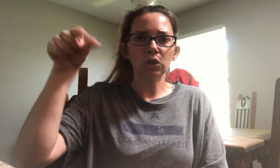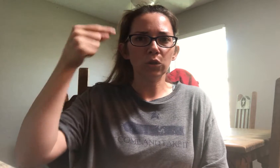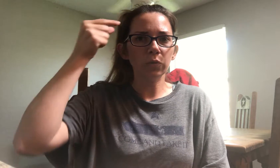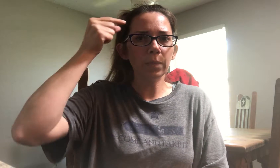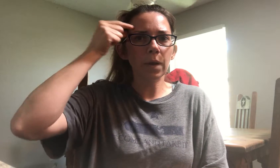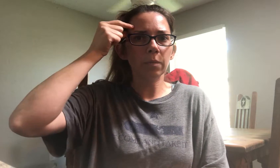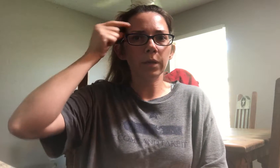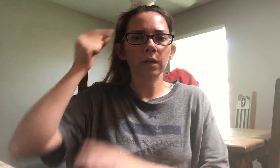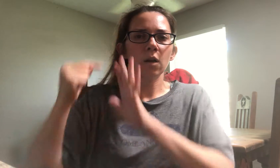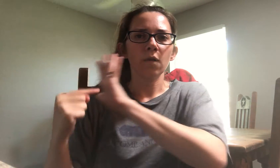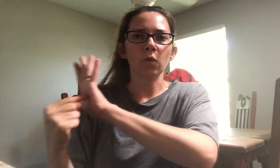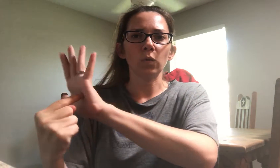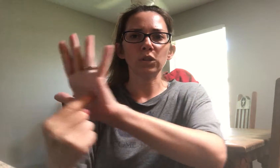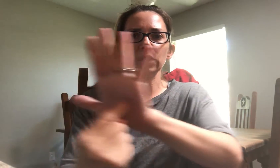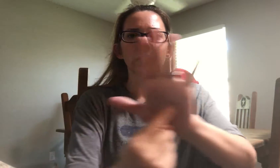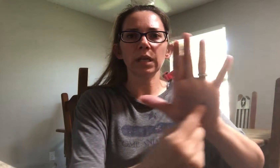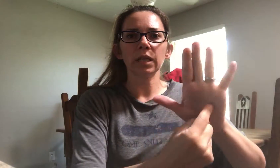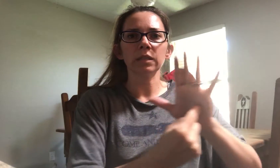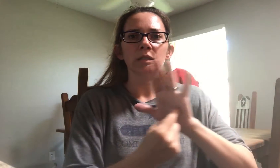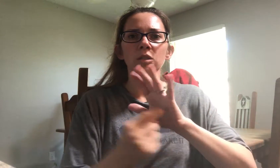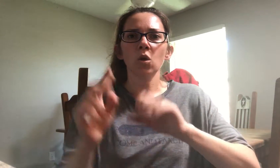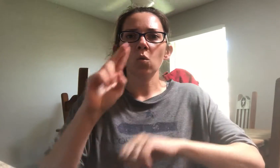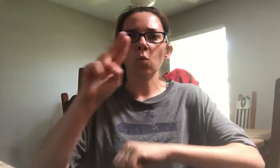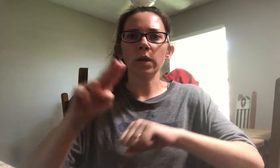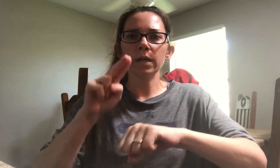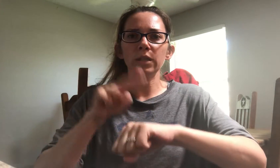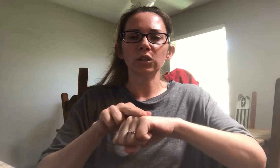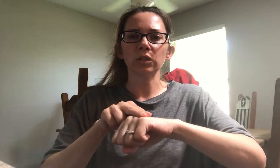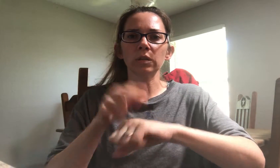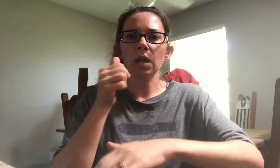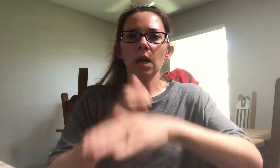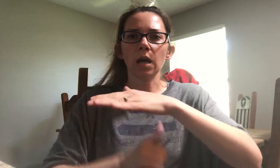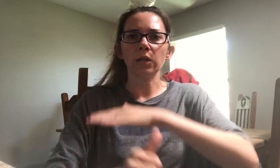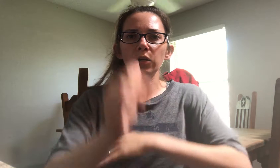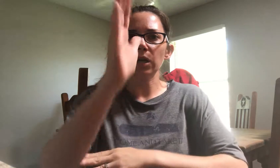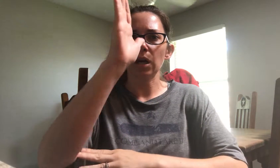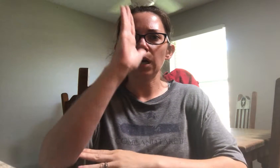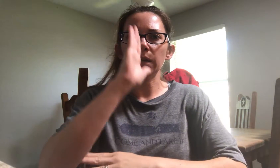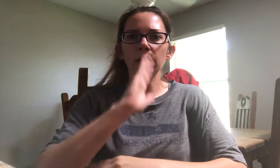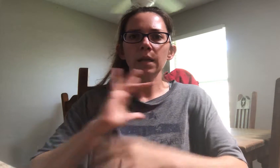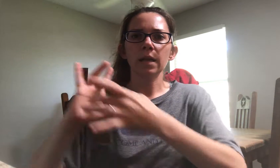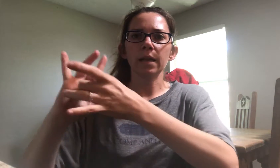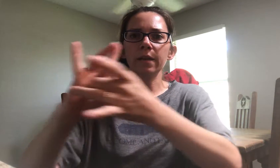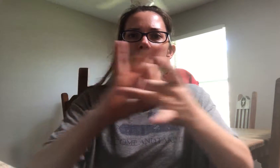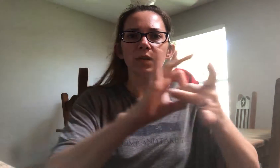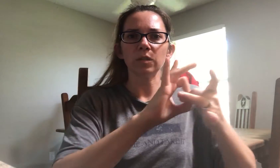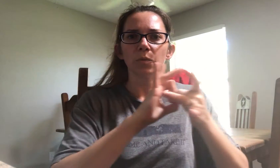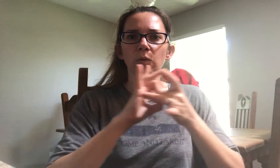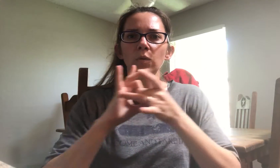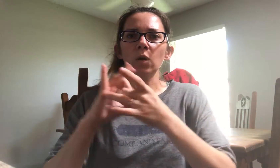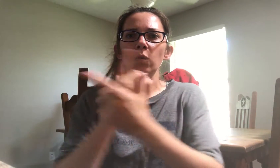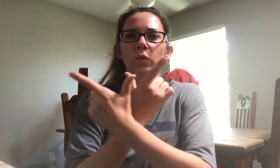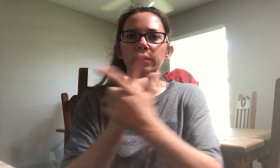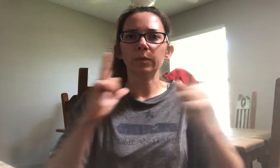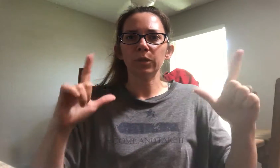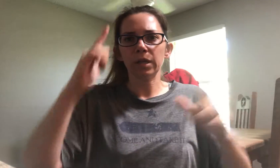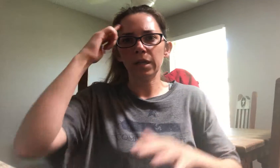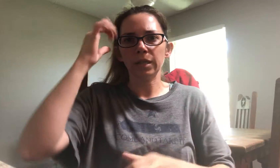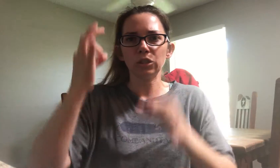to the Republic for which it stands, one nation under God, indivisible with liberty and